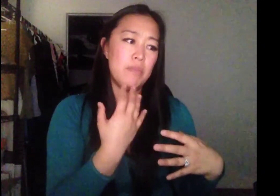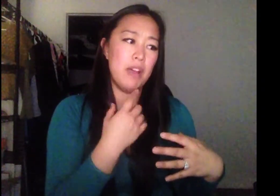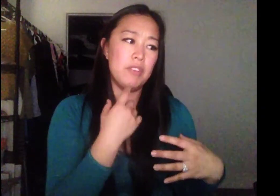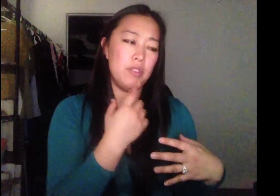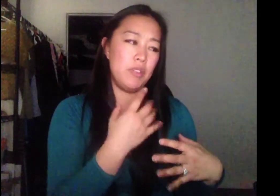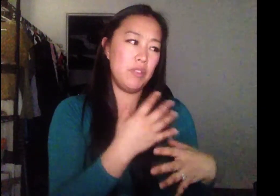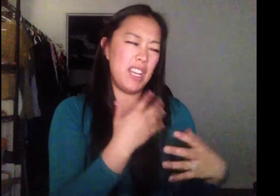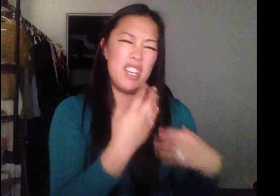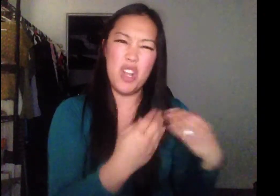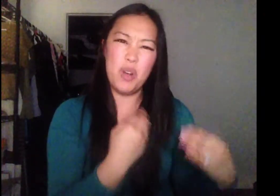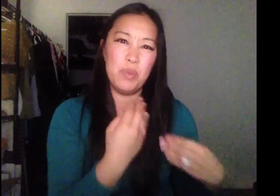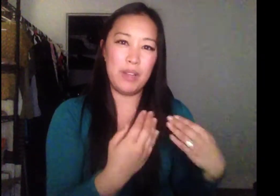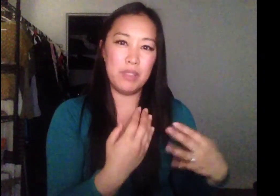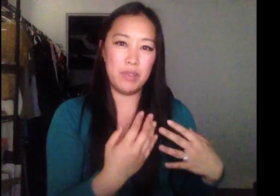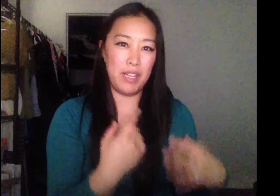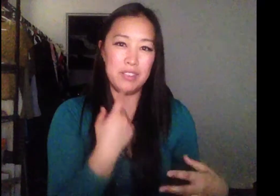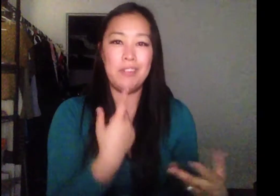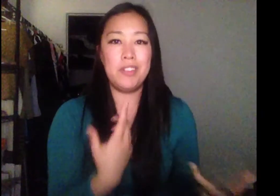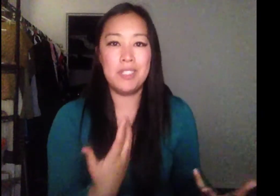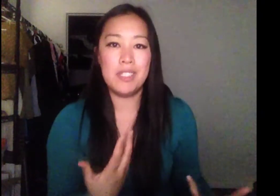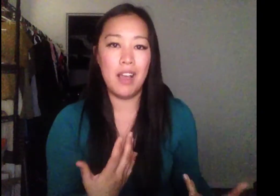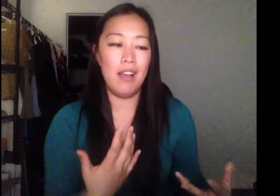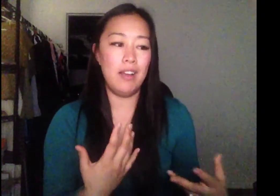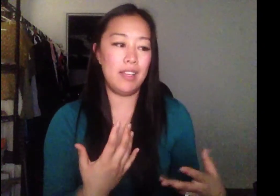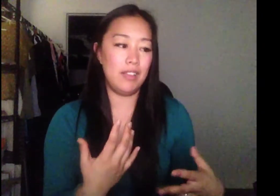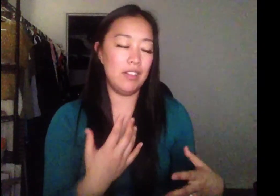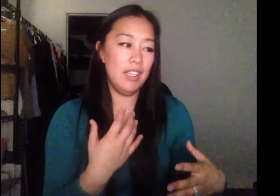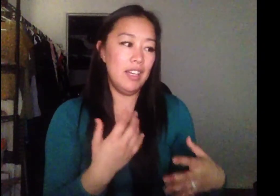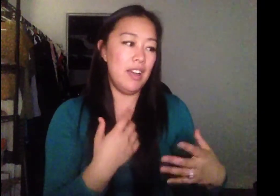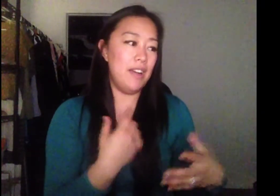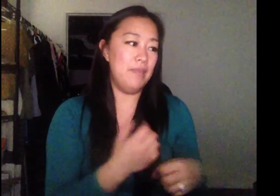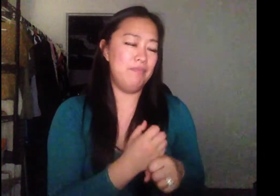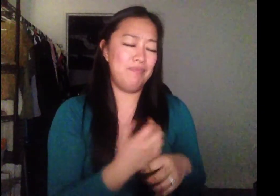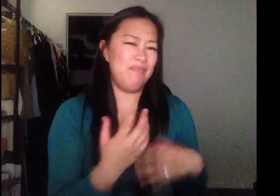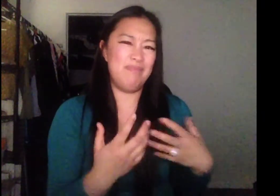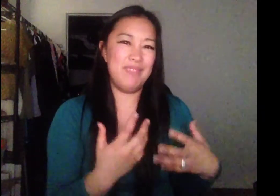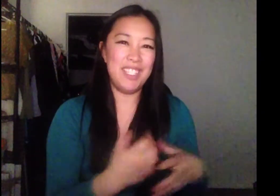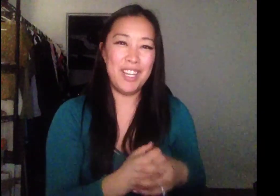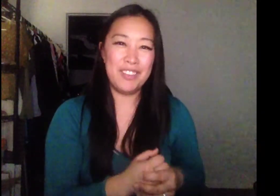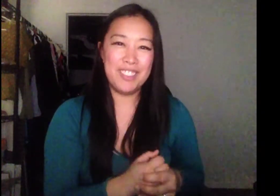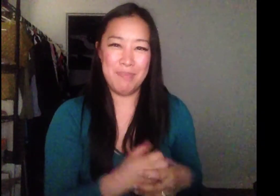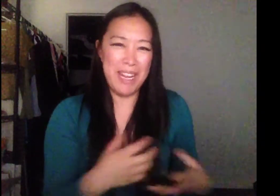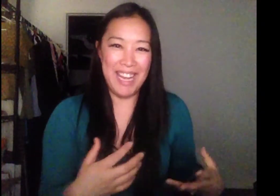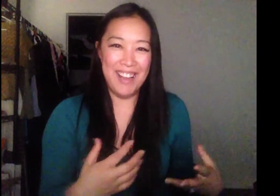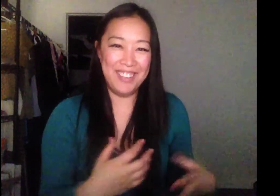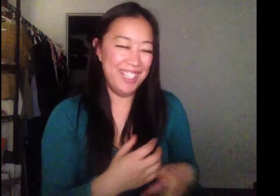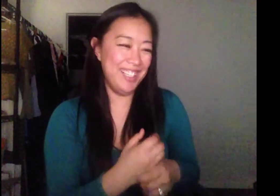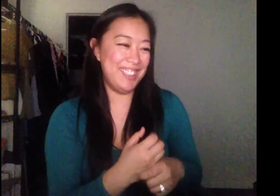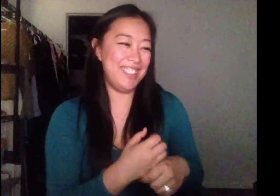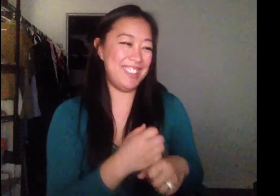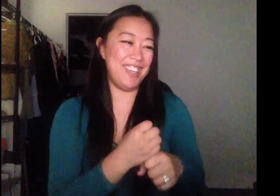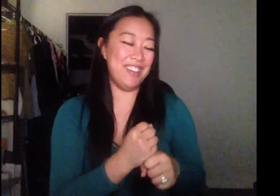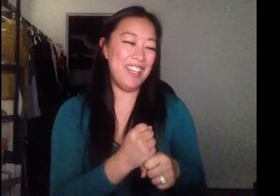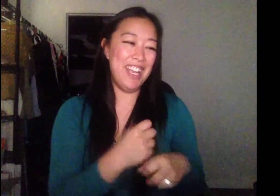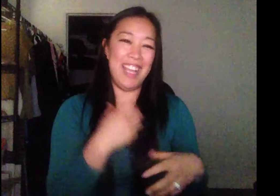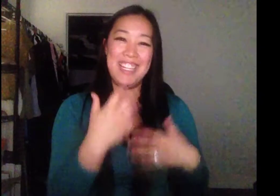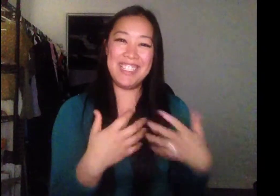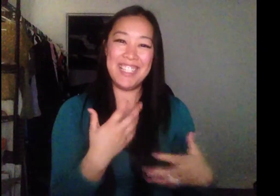mouth. So you kind of know like what's going on. So they're using tongue and they're you know, just making out. So and the intensity